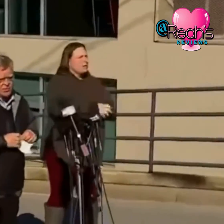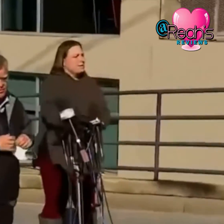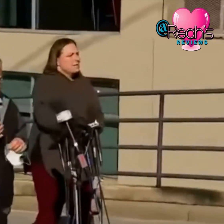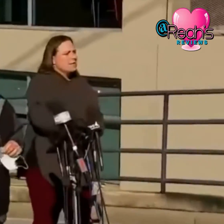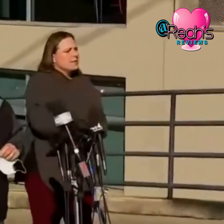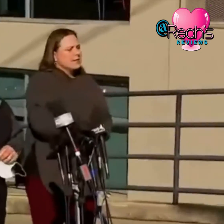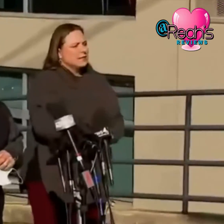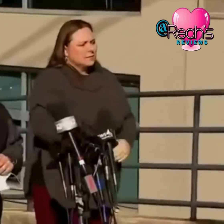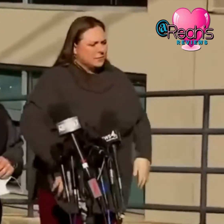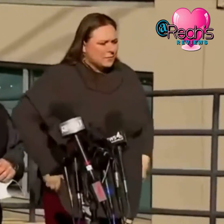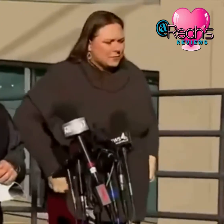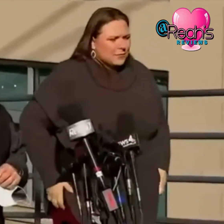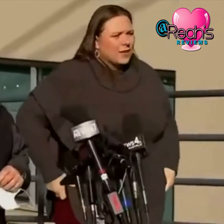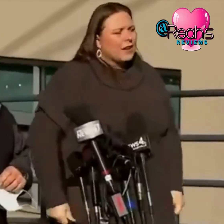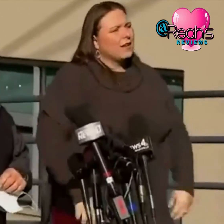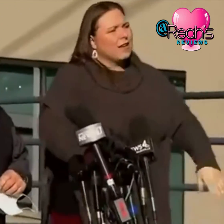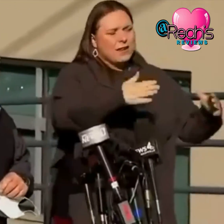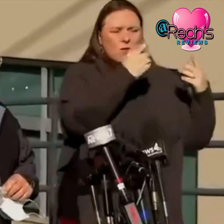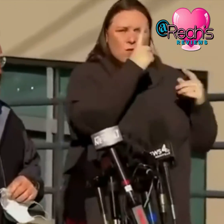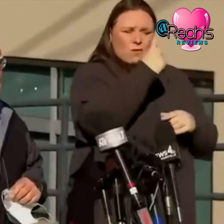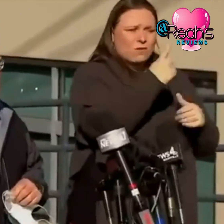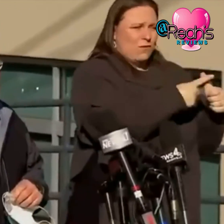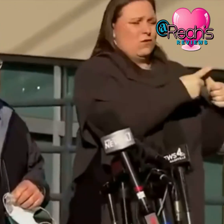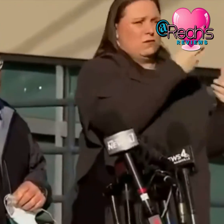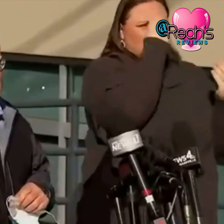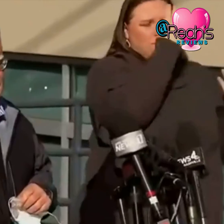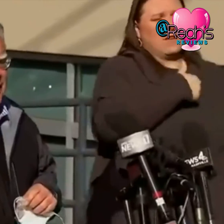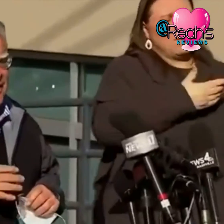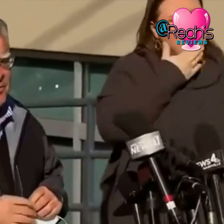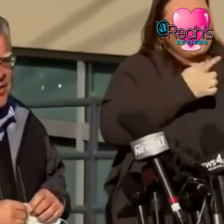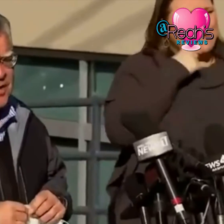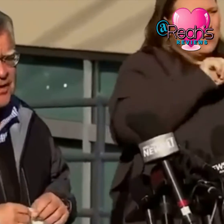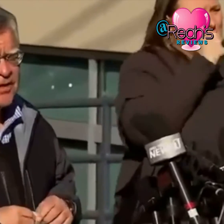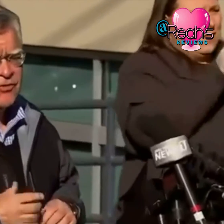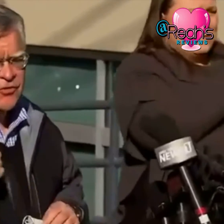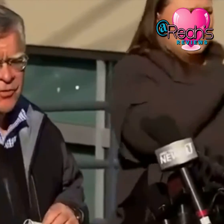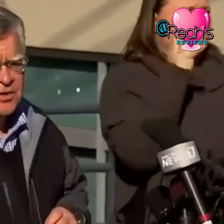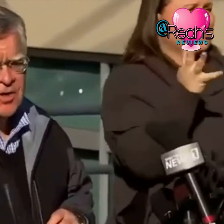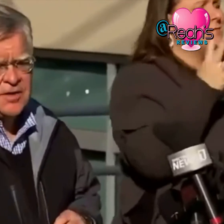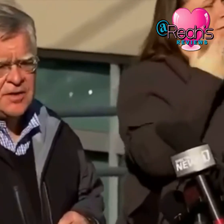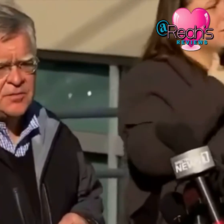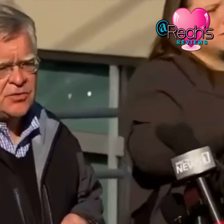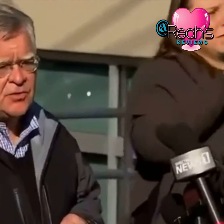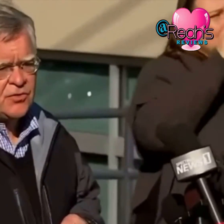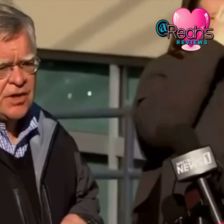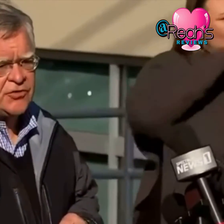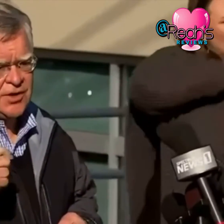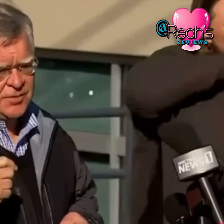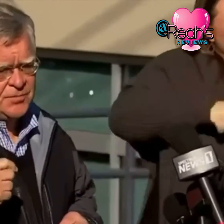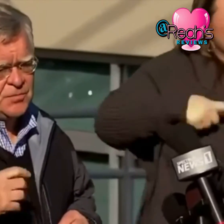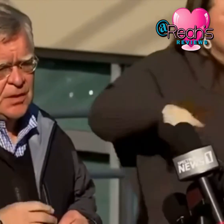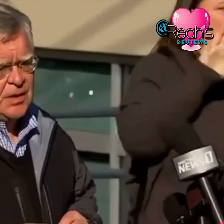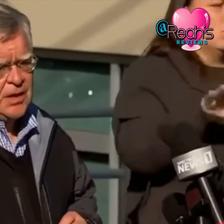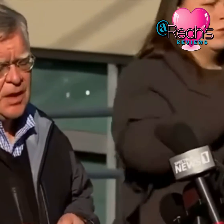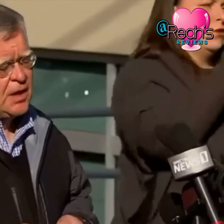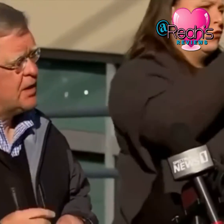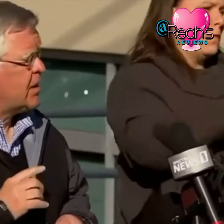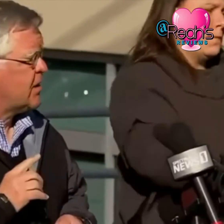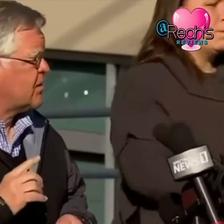i wanted i'm grateful to the team behind us and nashville's depending on them to do a great job